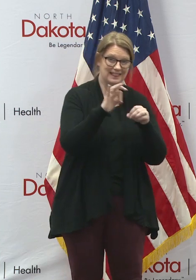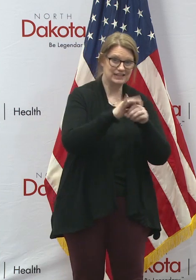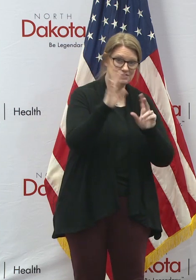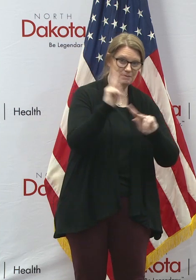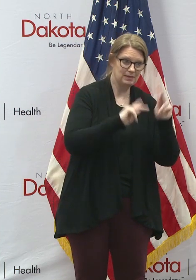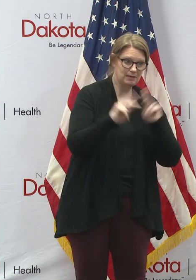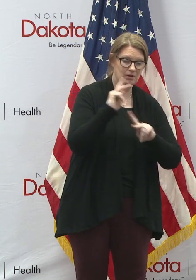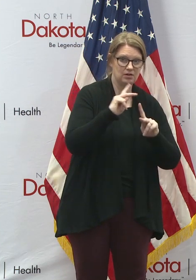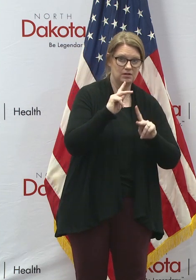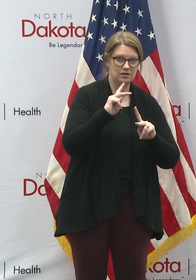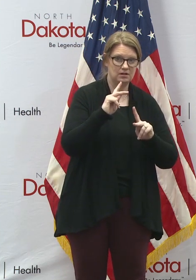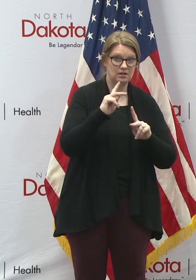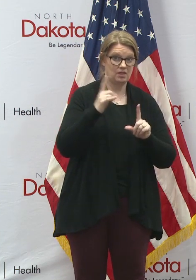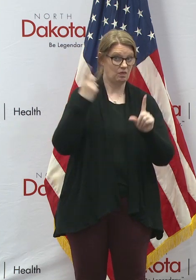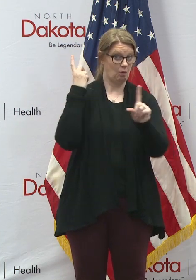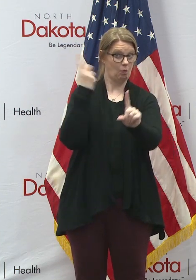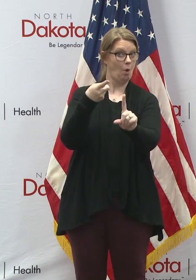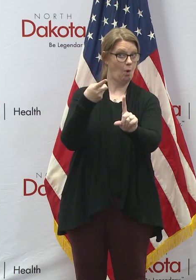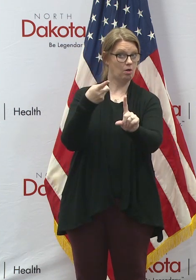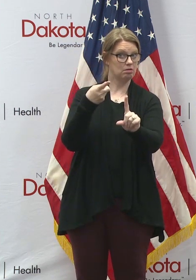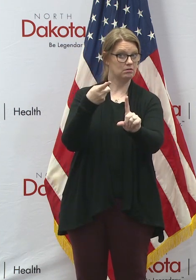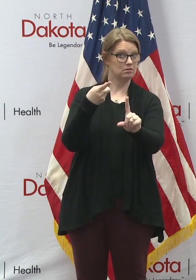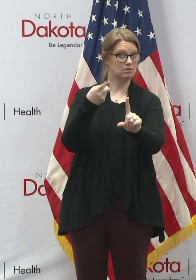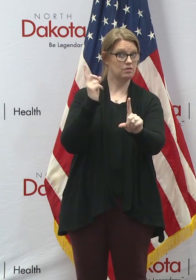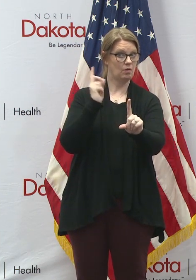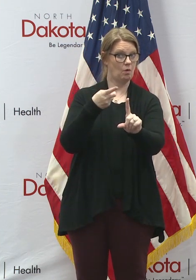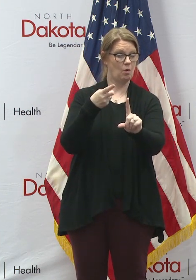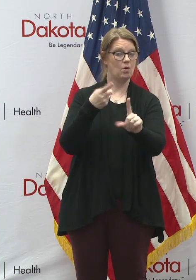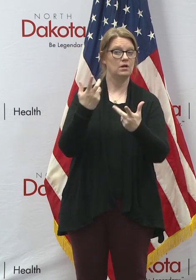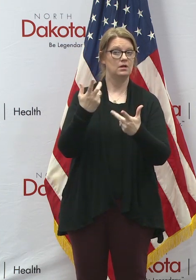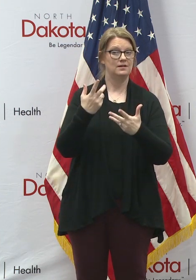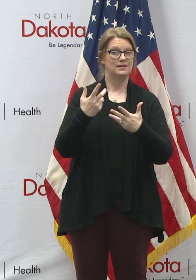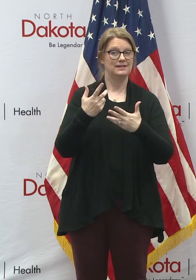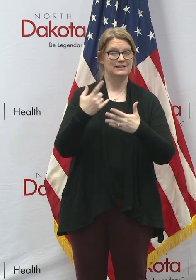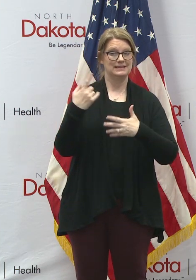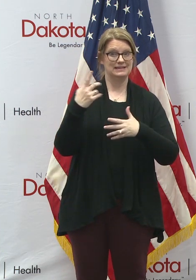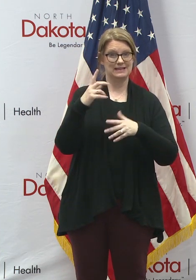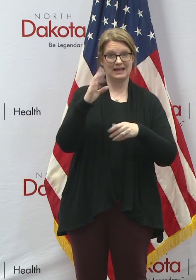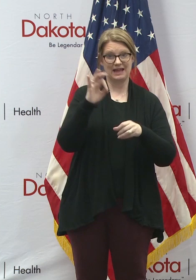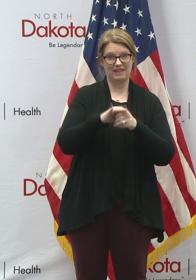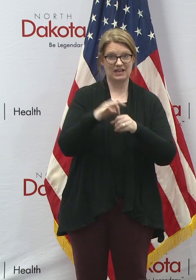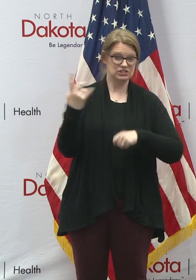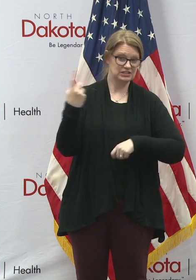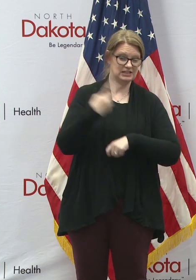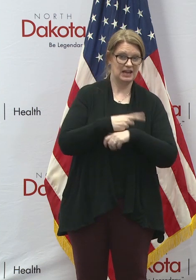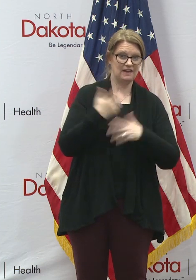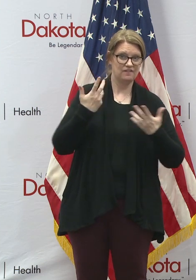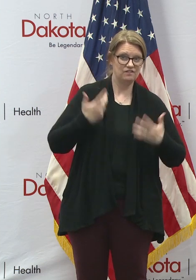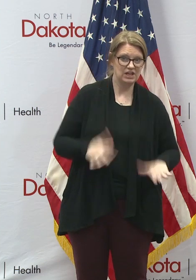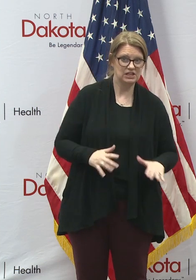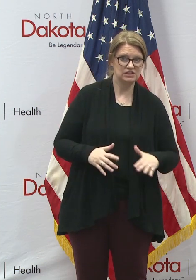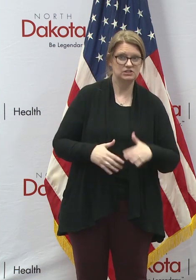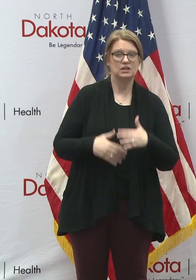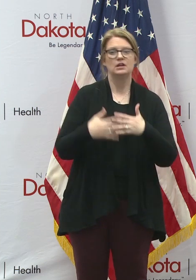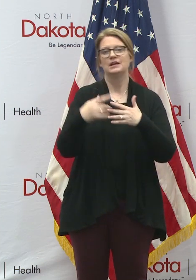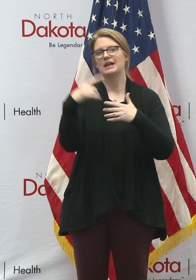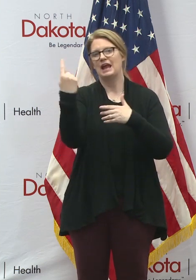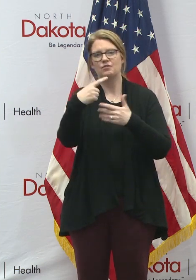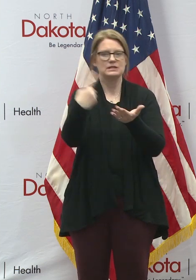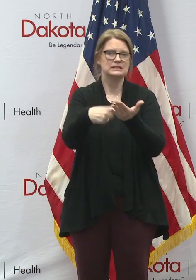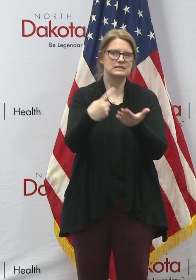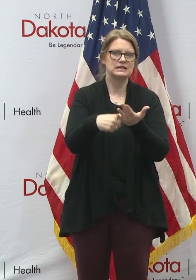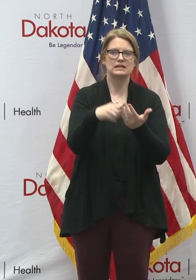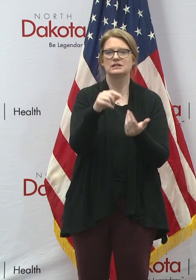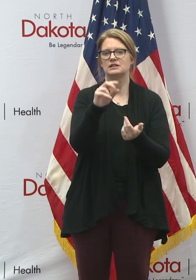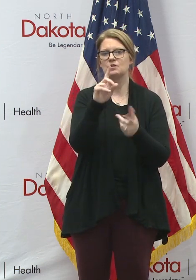our goal is that the day after the election, the news is all about the results and not about